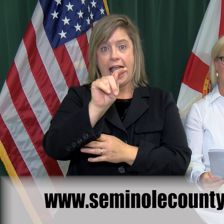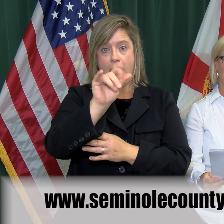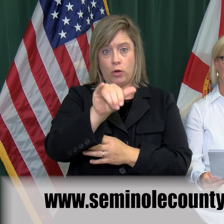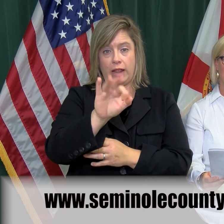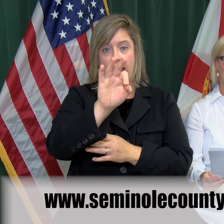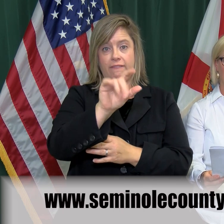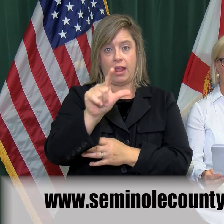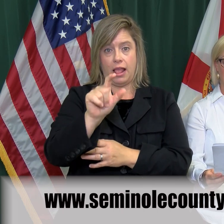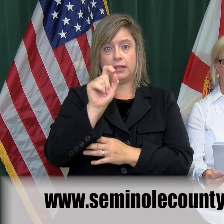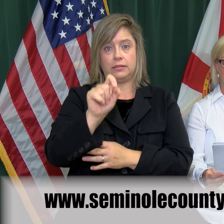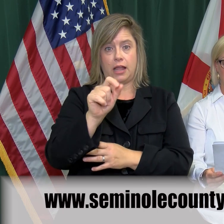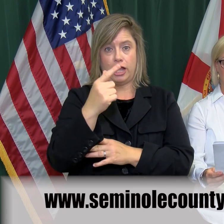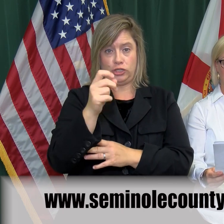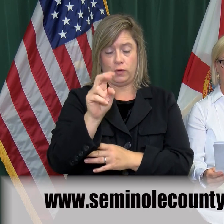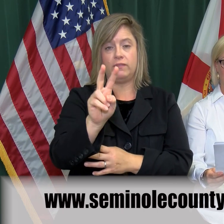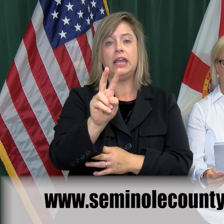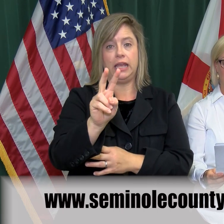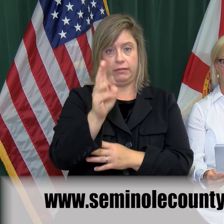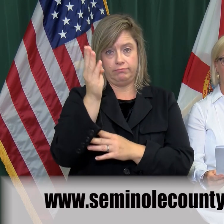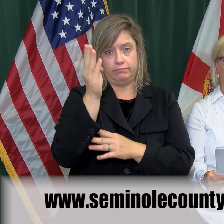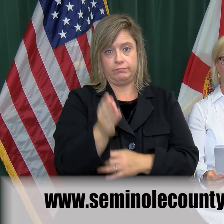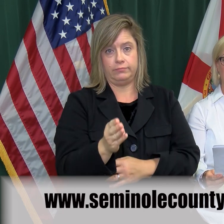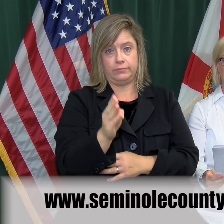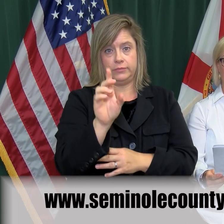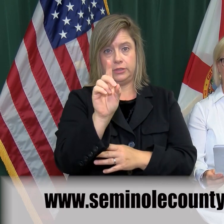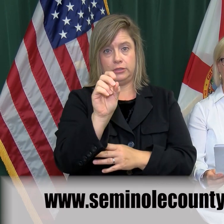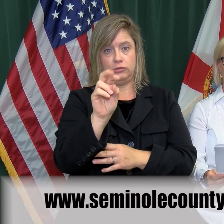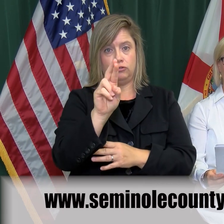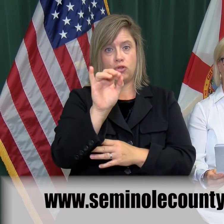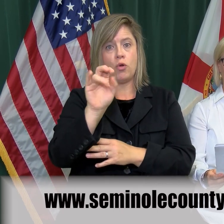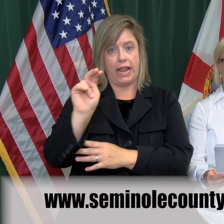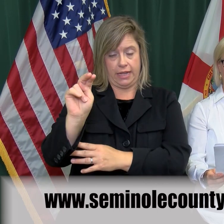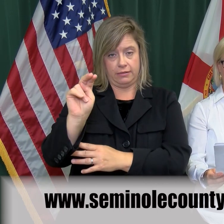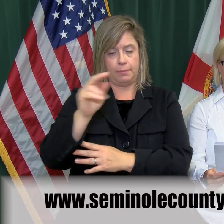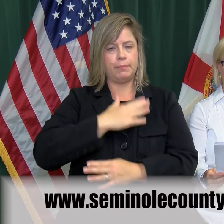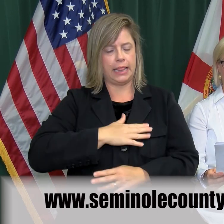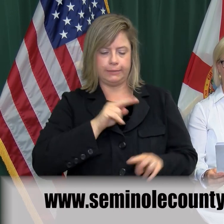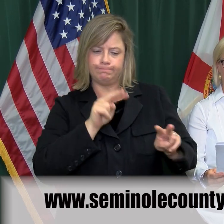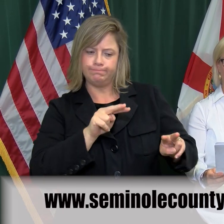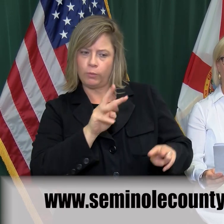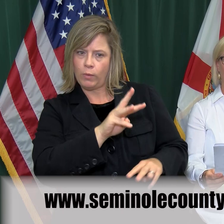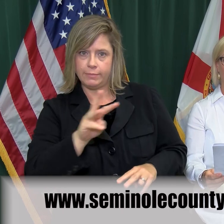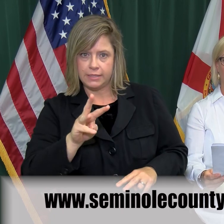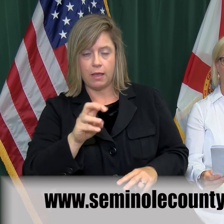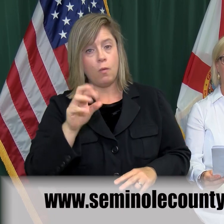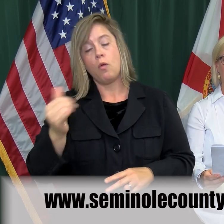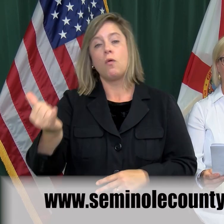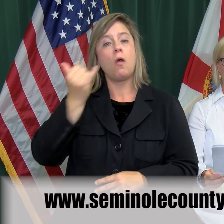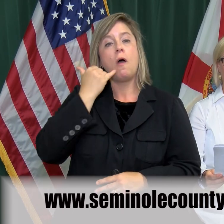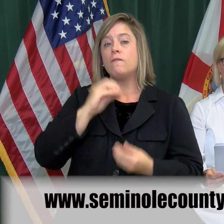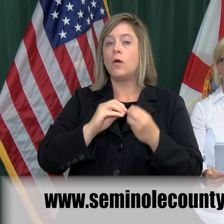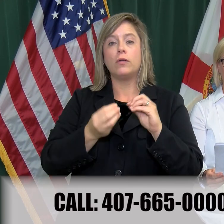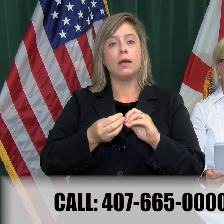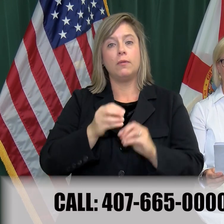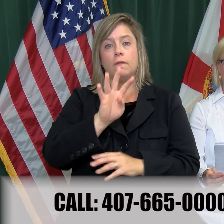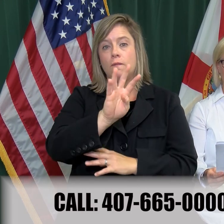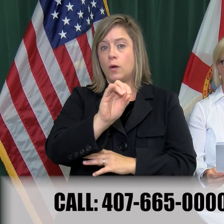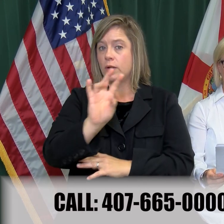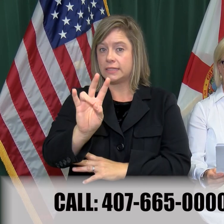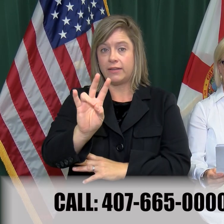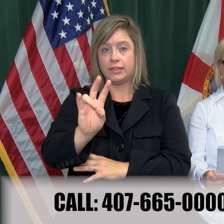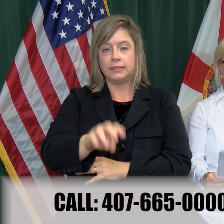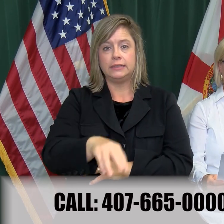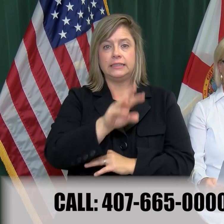.gov forward slash Dorian or call 407